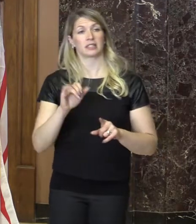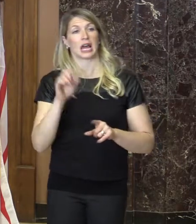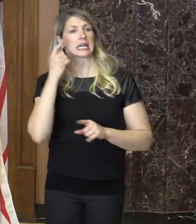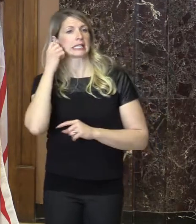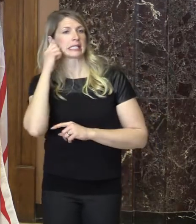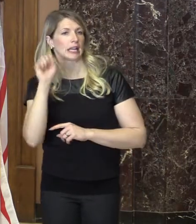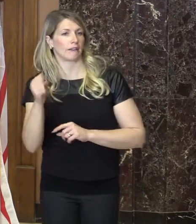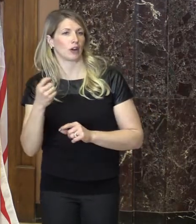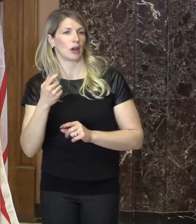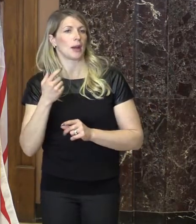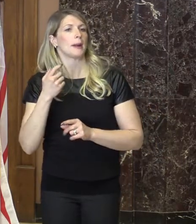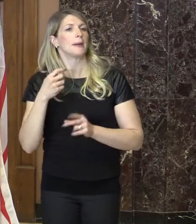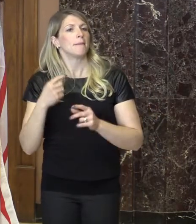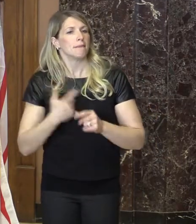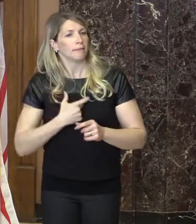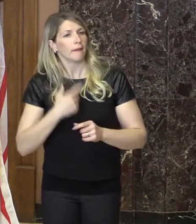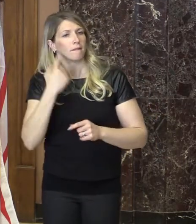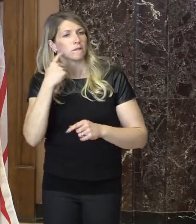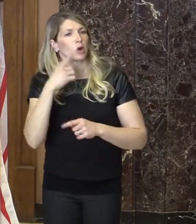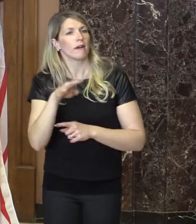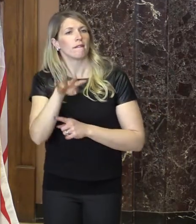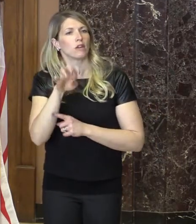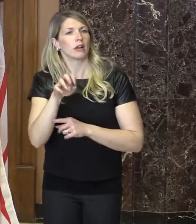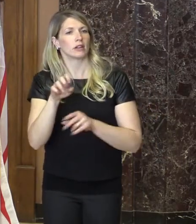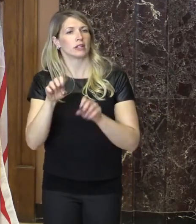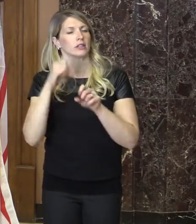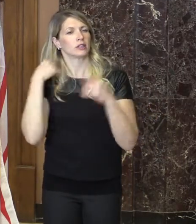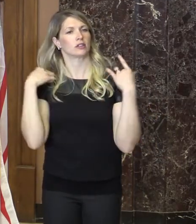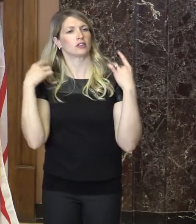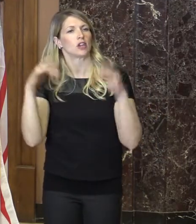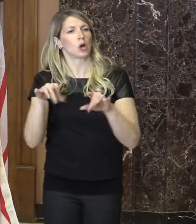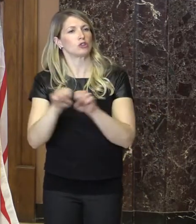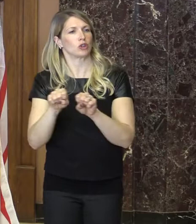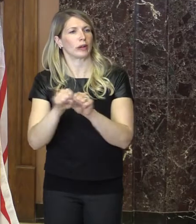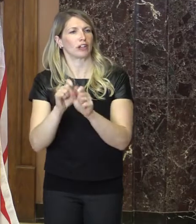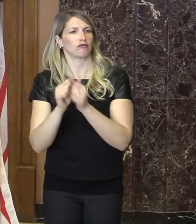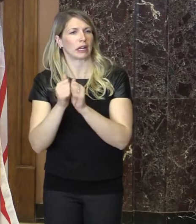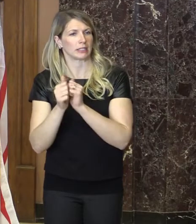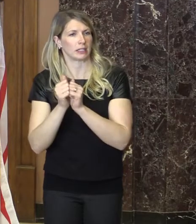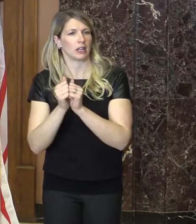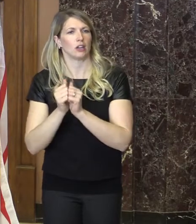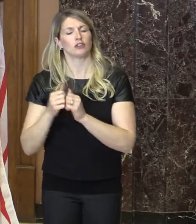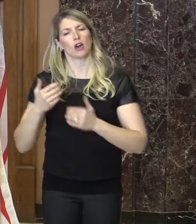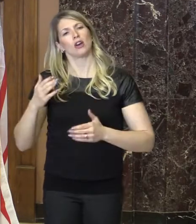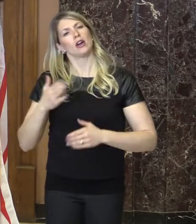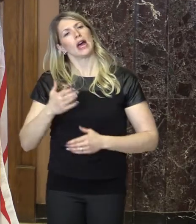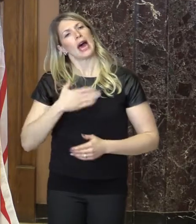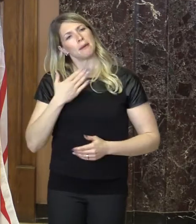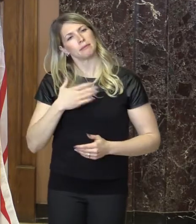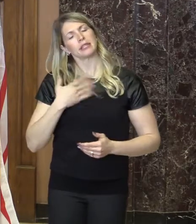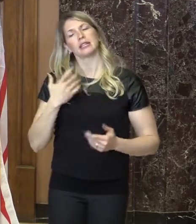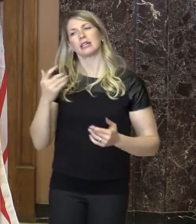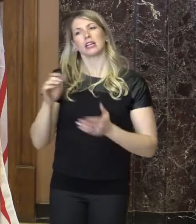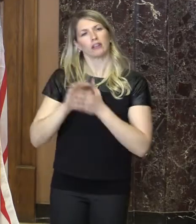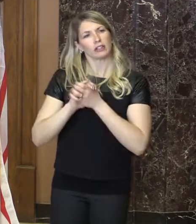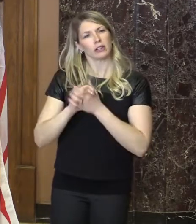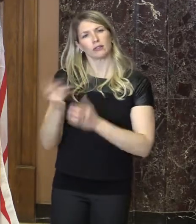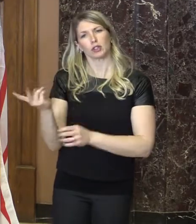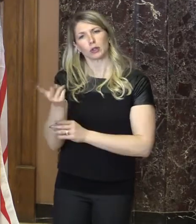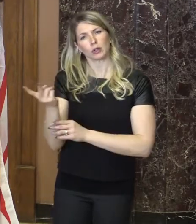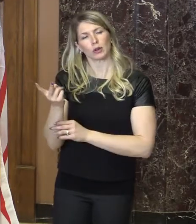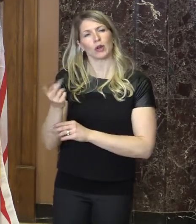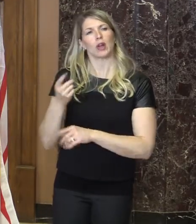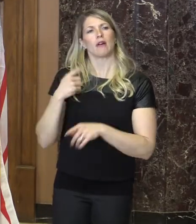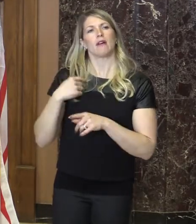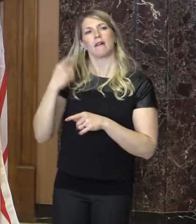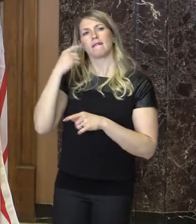silver medal in the 400 meter snowshoeing race. Congratulations to you both and I would ask Crystal and Sandra to come forward to say